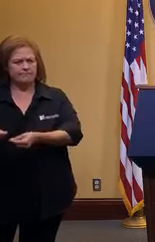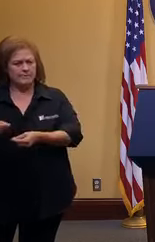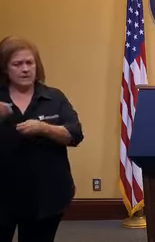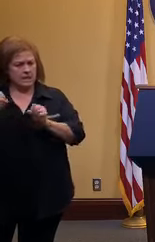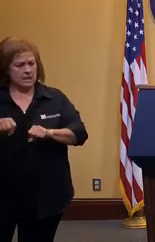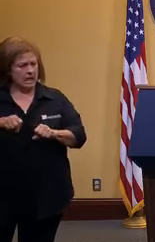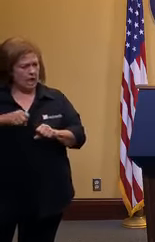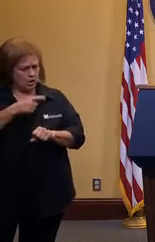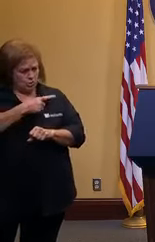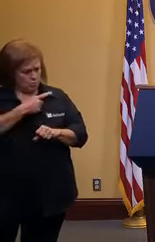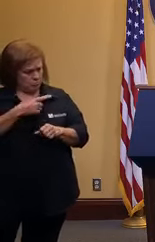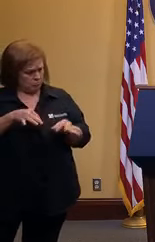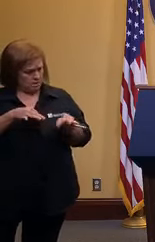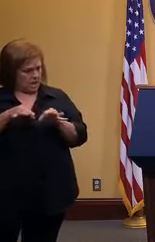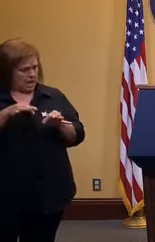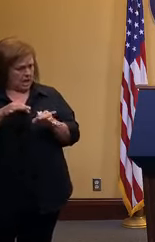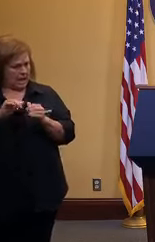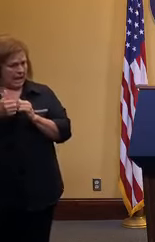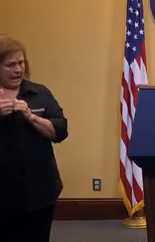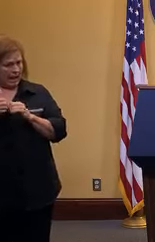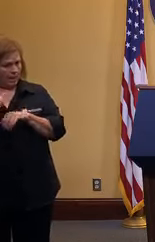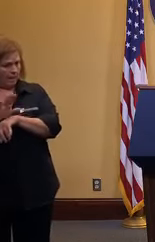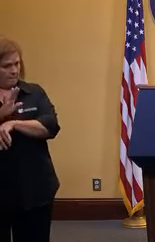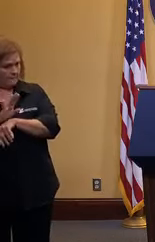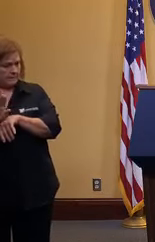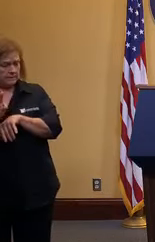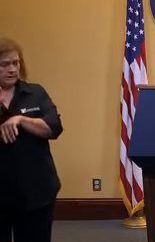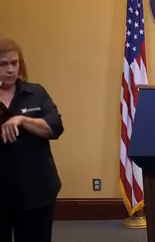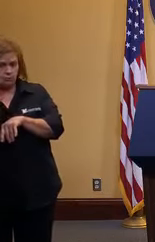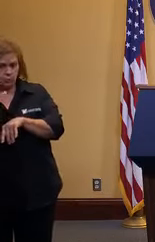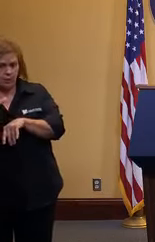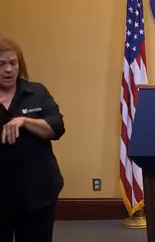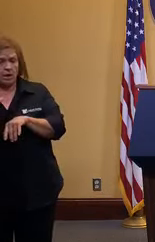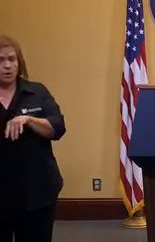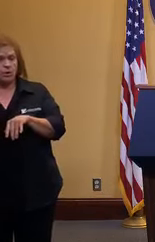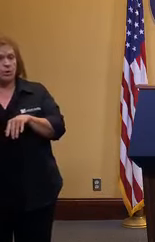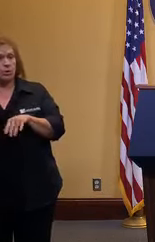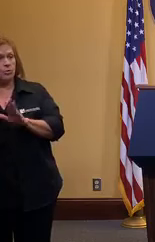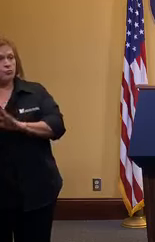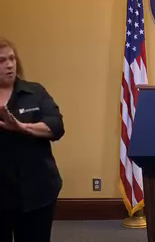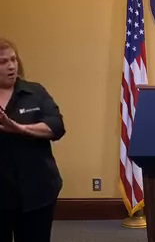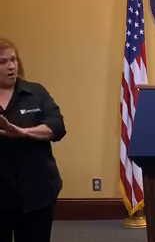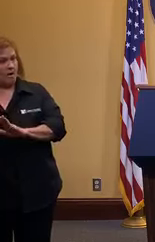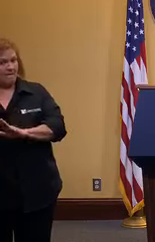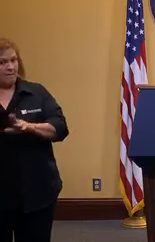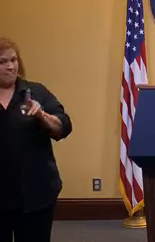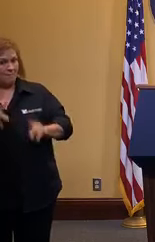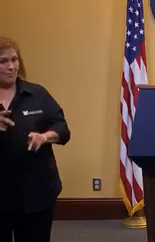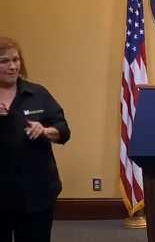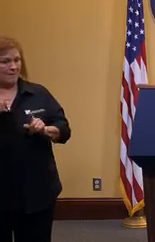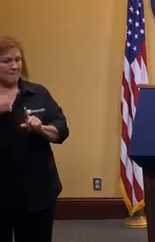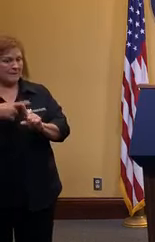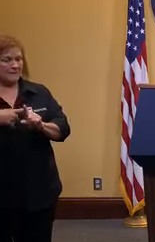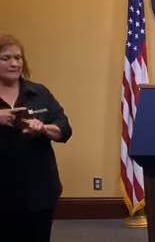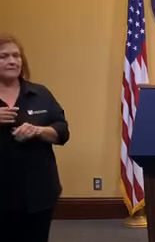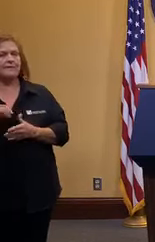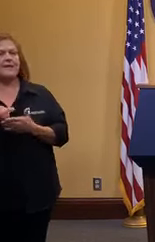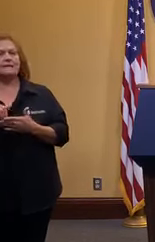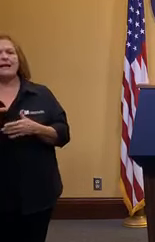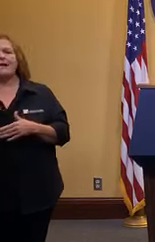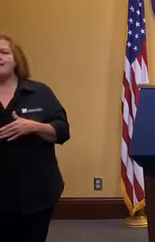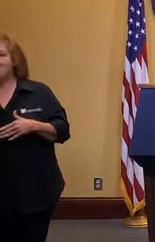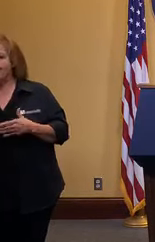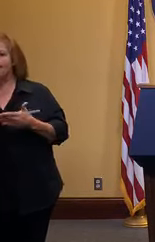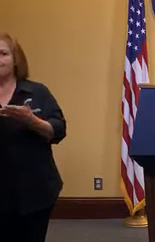to go farther right so that's another document we're